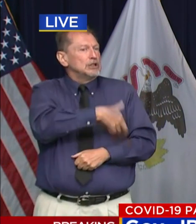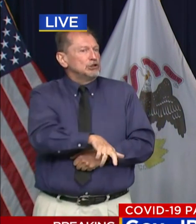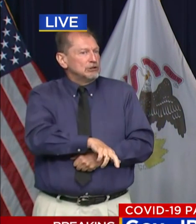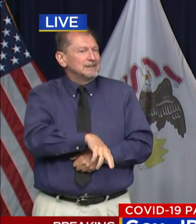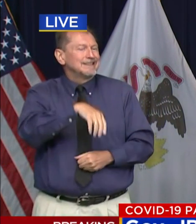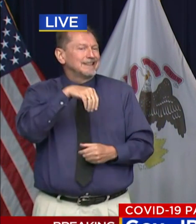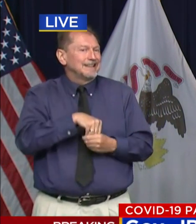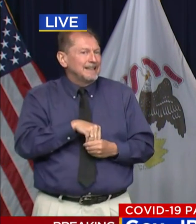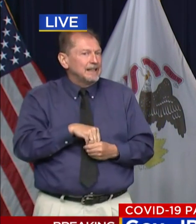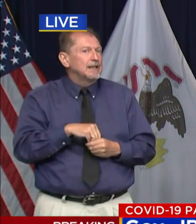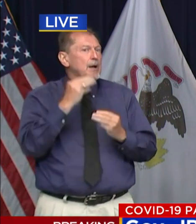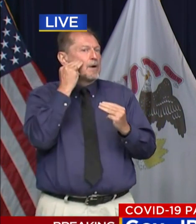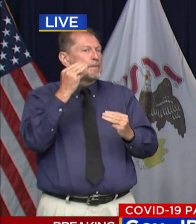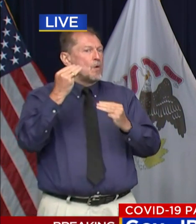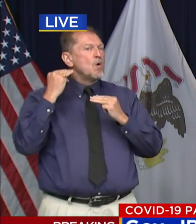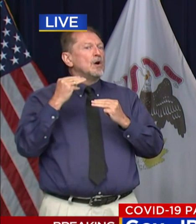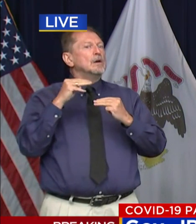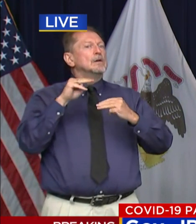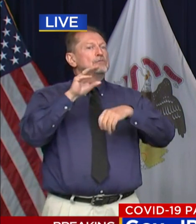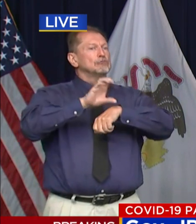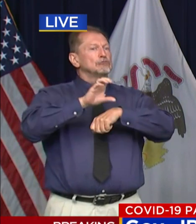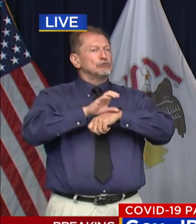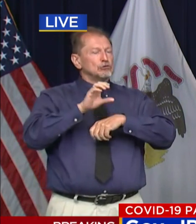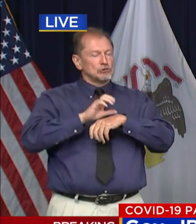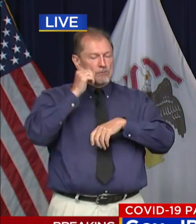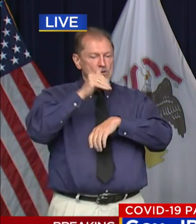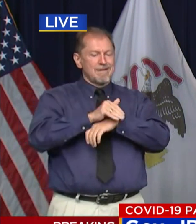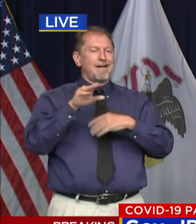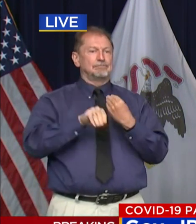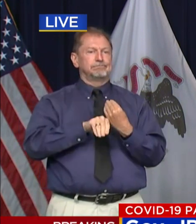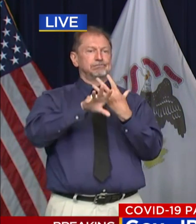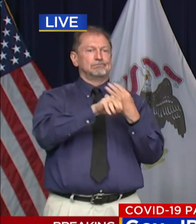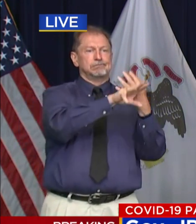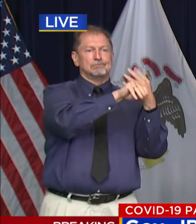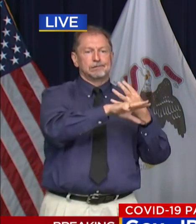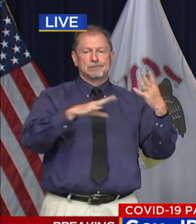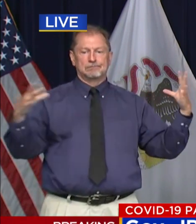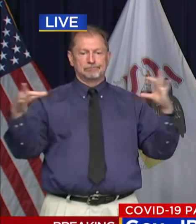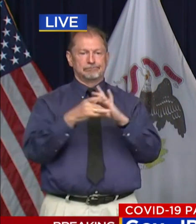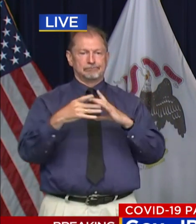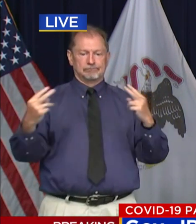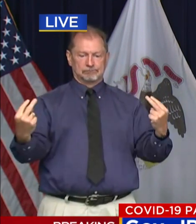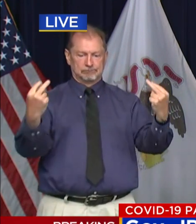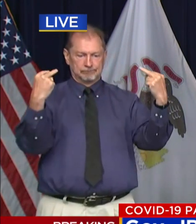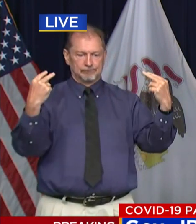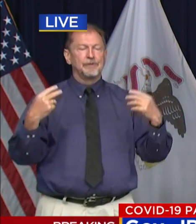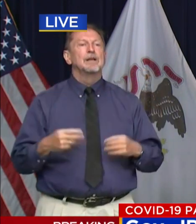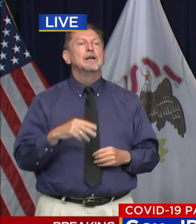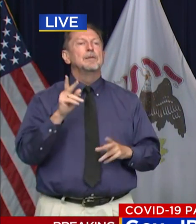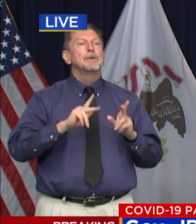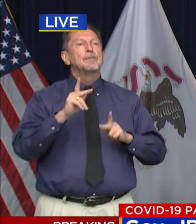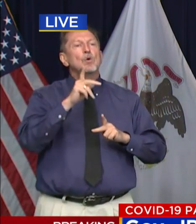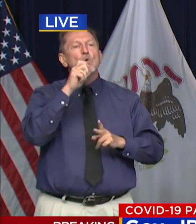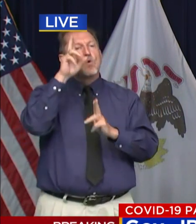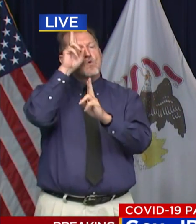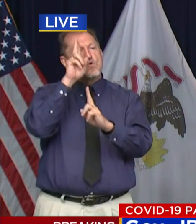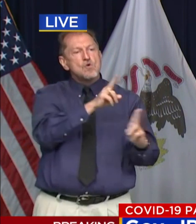tomorrow night that honors those who have lost their lives to COVID-19.